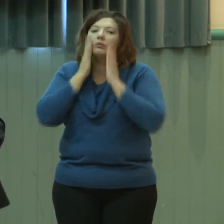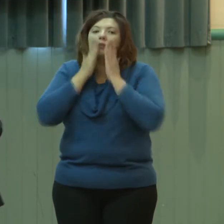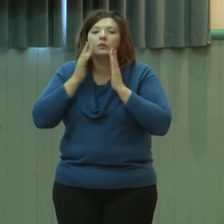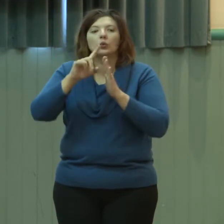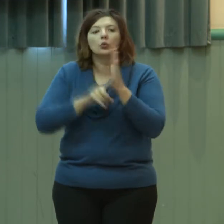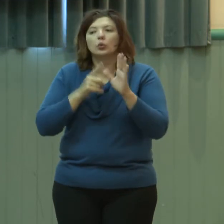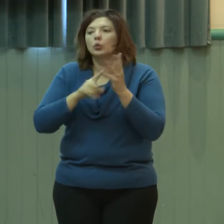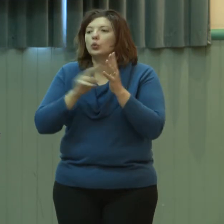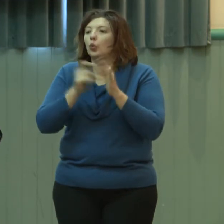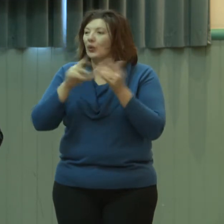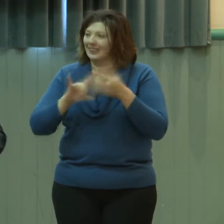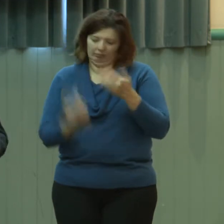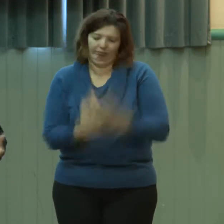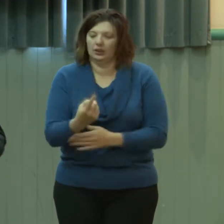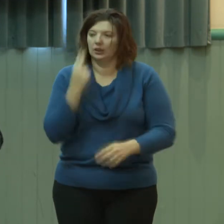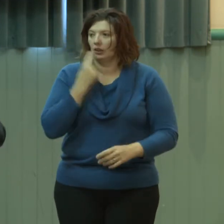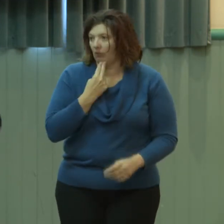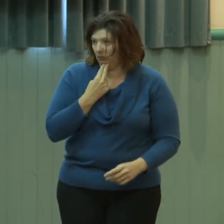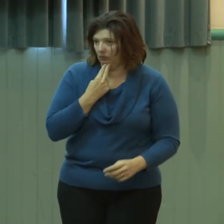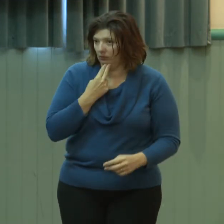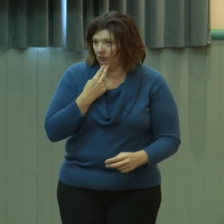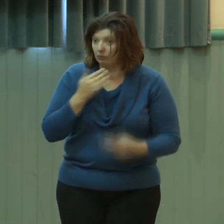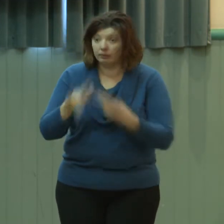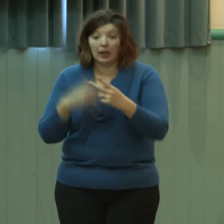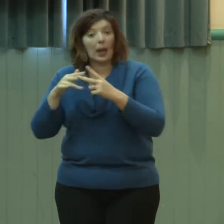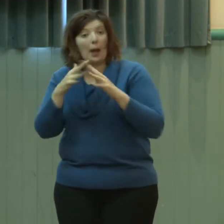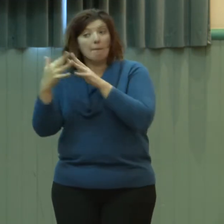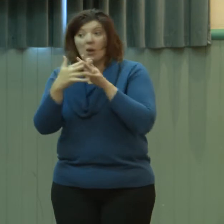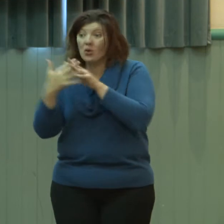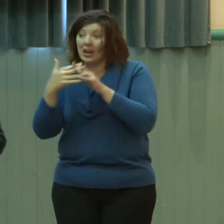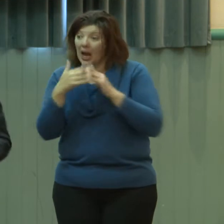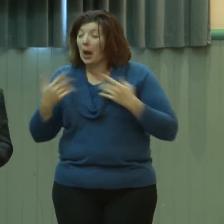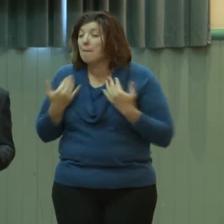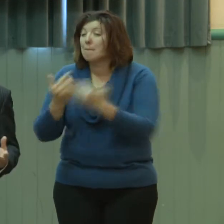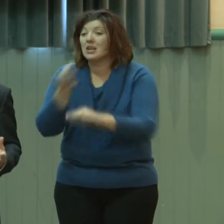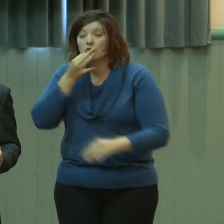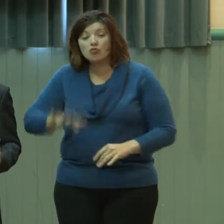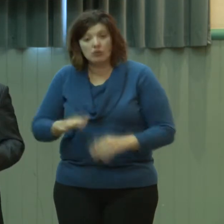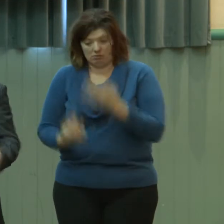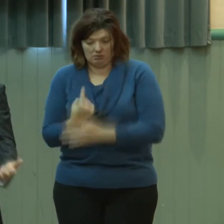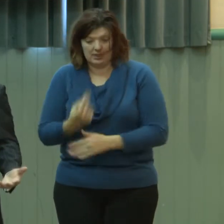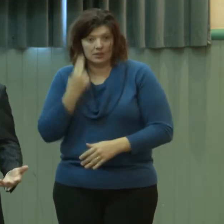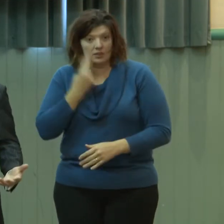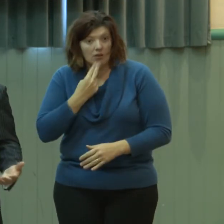America, you get neurosurgery appears on the list of causes of deafness, which doesn't really appear if you go somewhere like Africa.